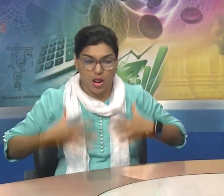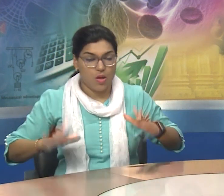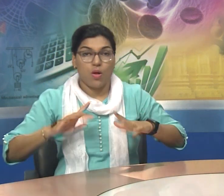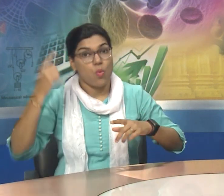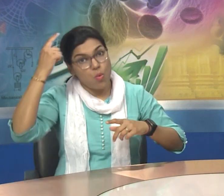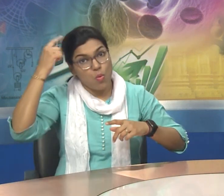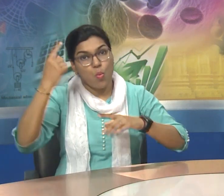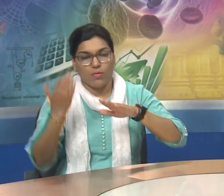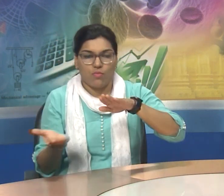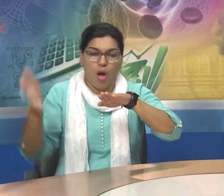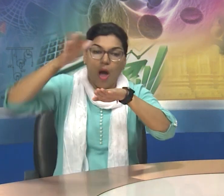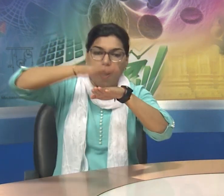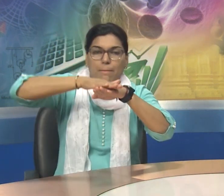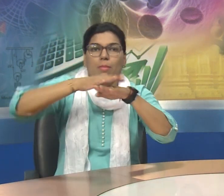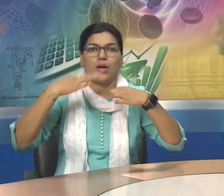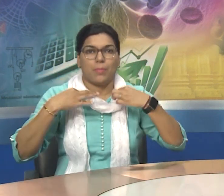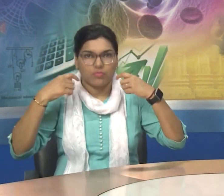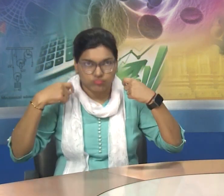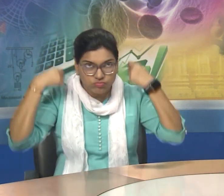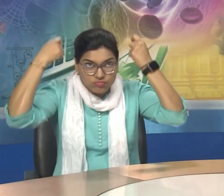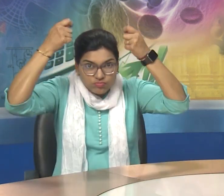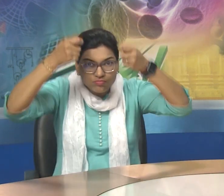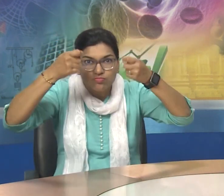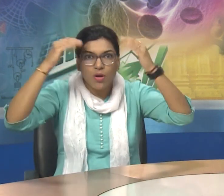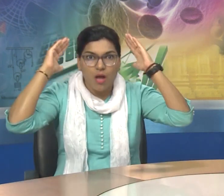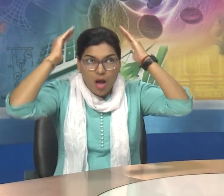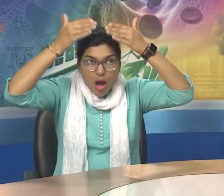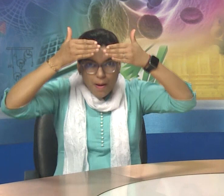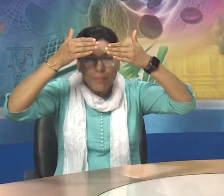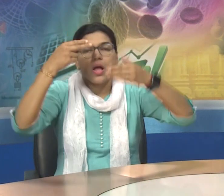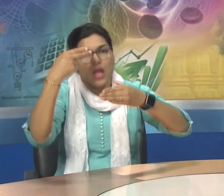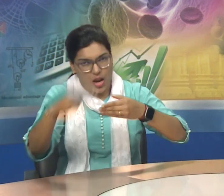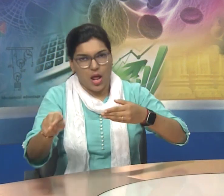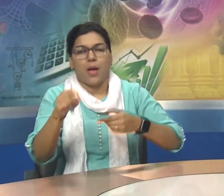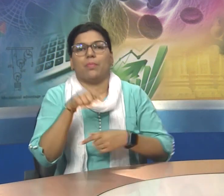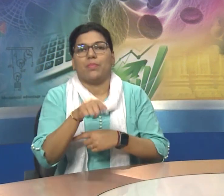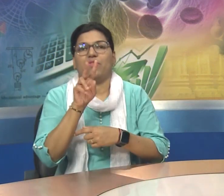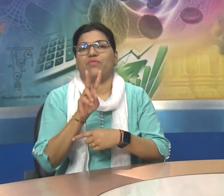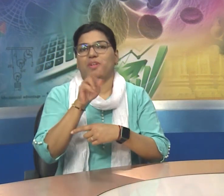of covering the face of the bride.